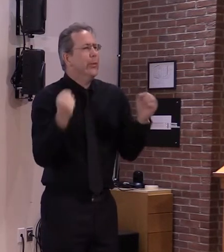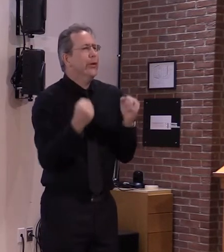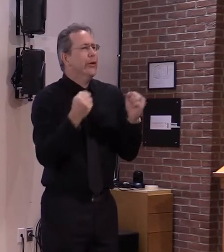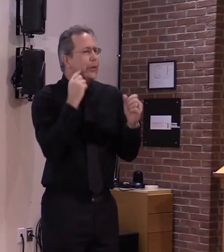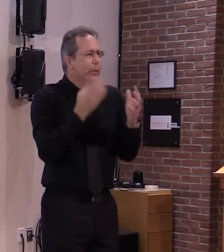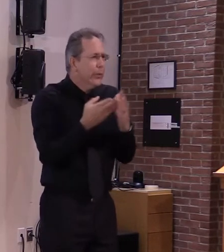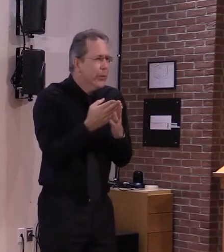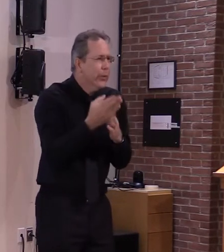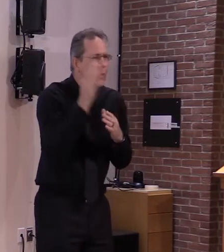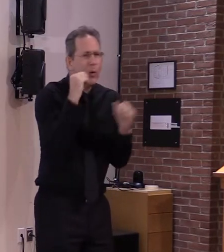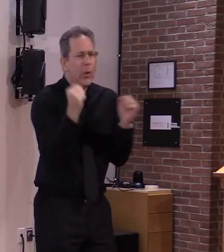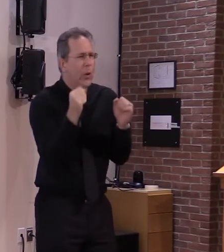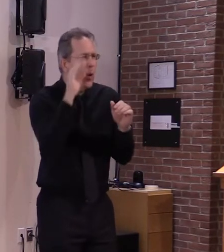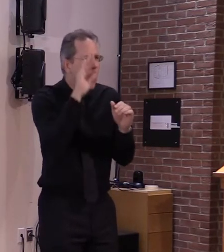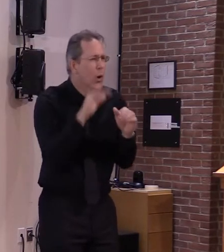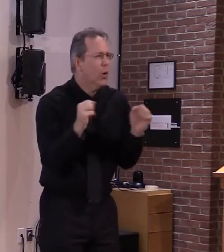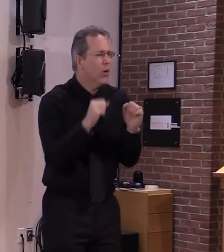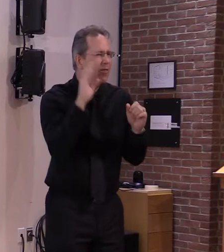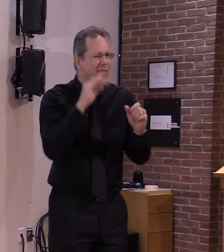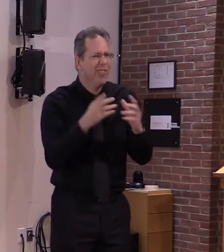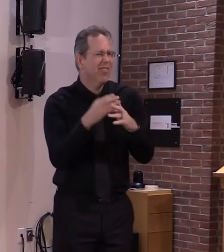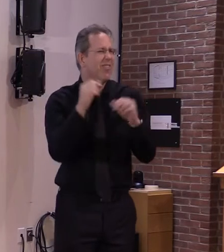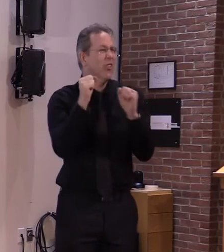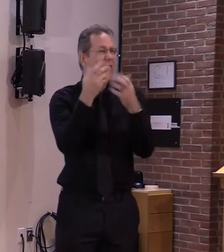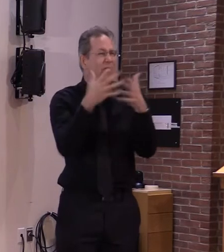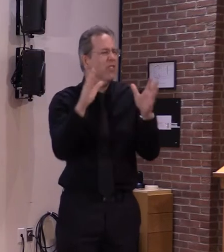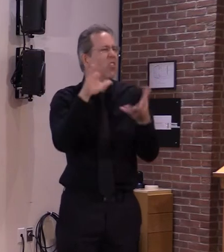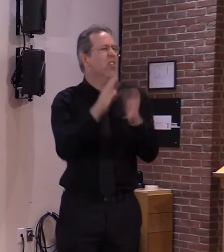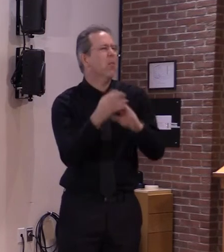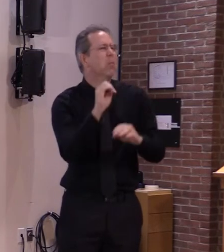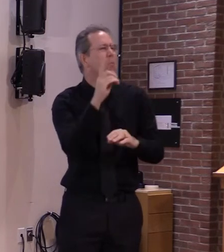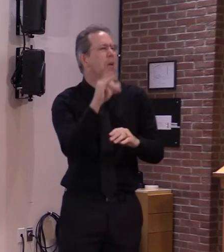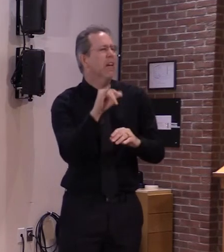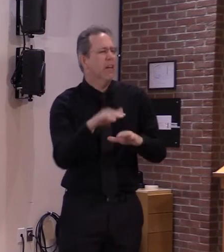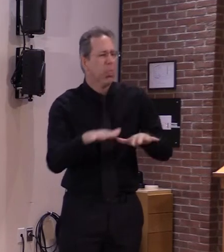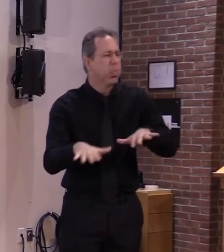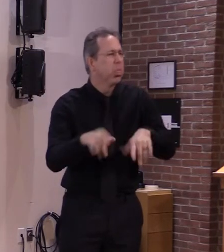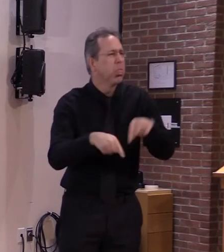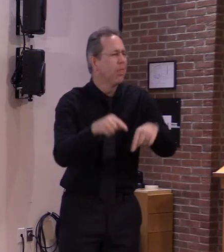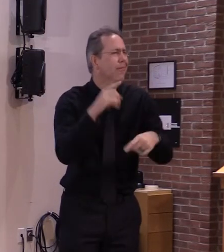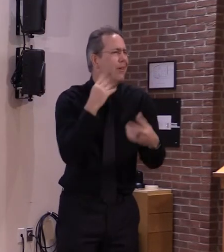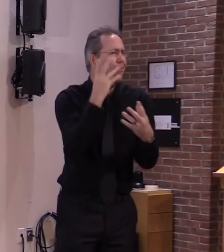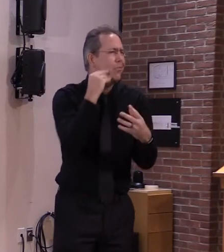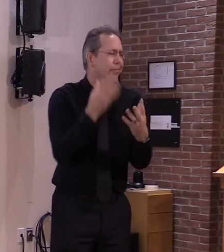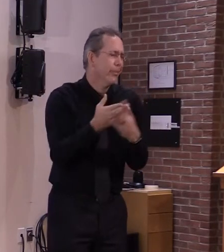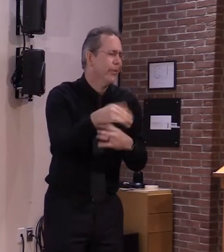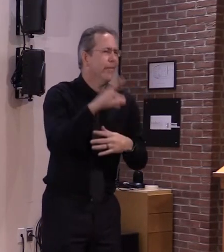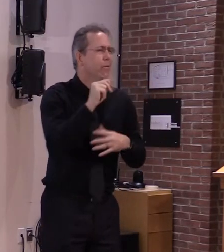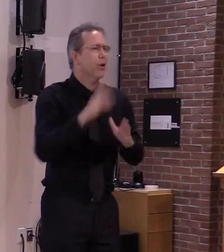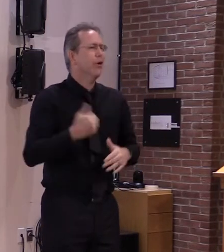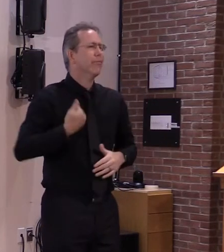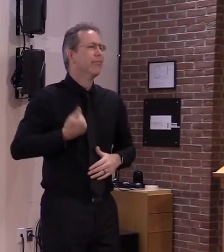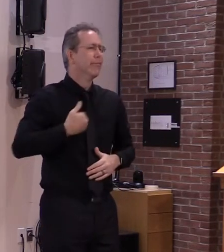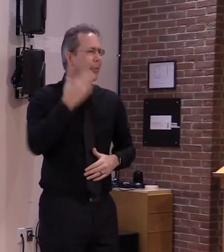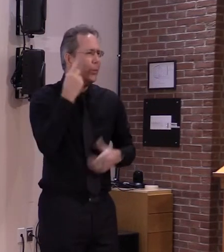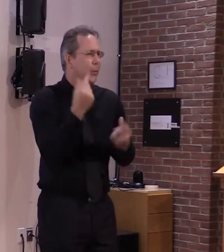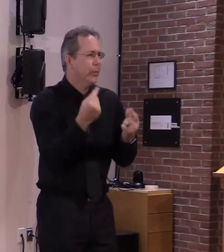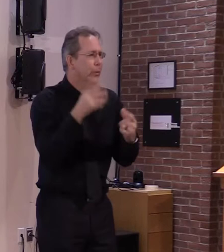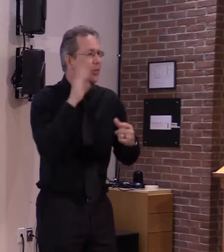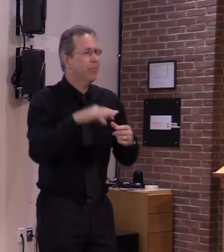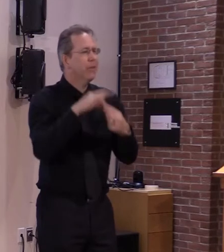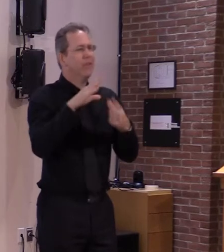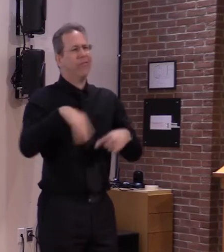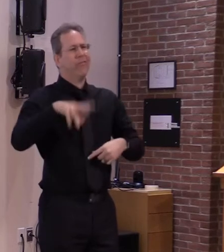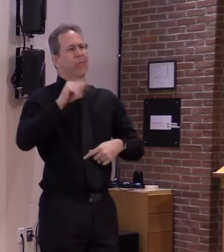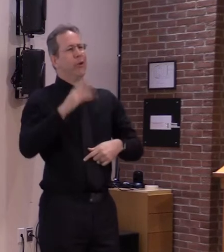and still cold mud seasons but that's what's so special about being a Vermonter we know just